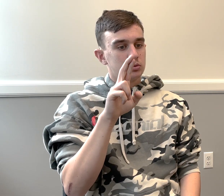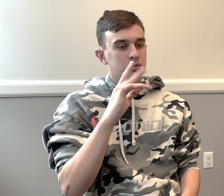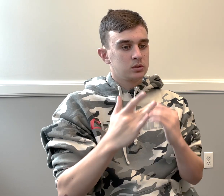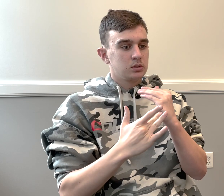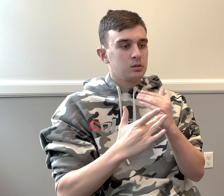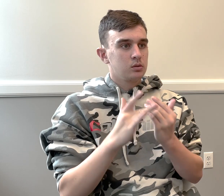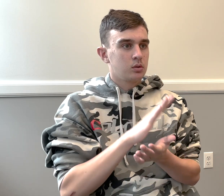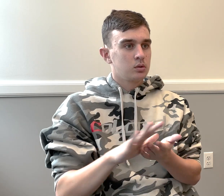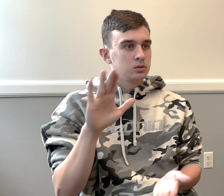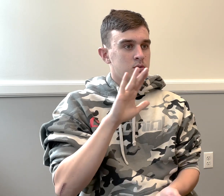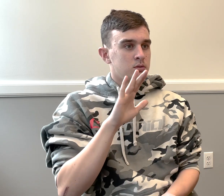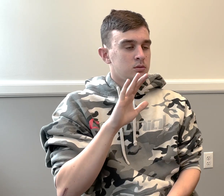College.